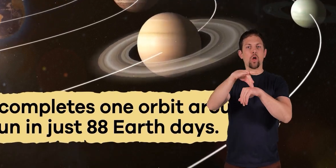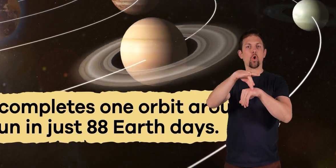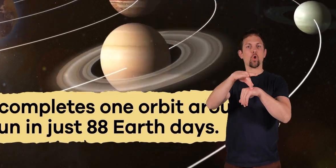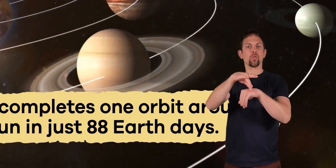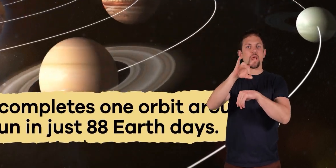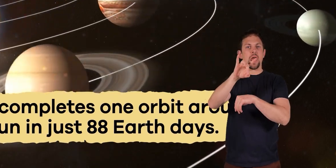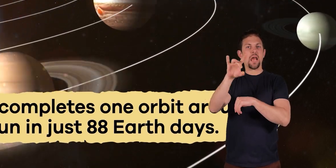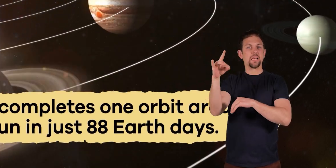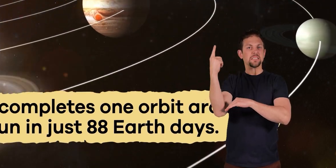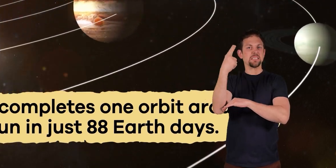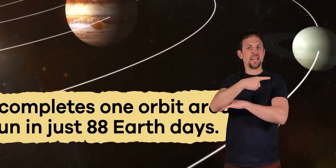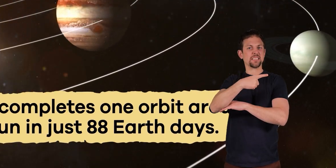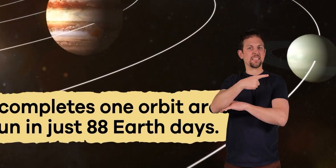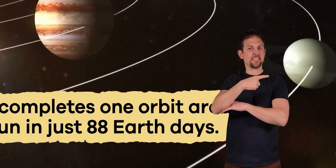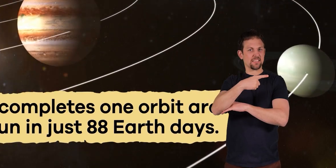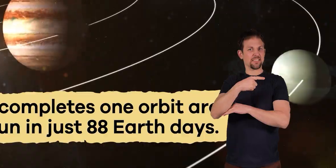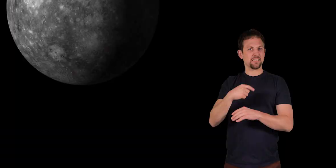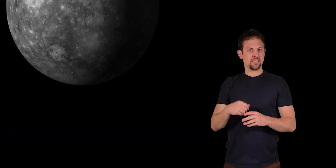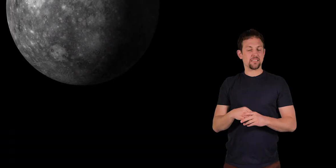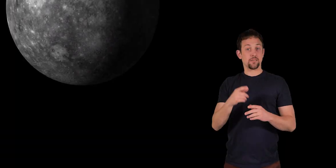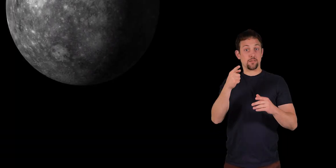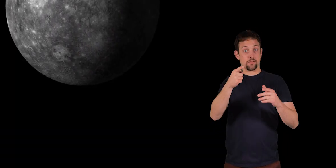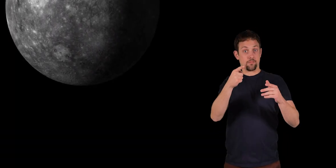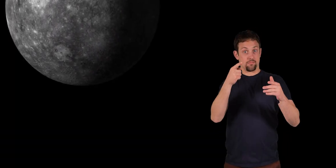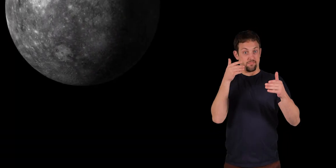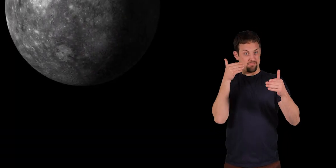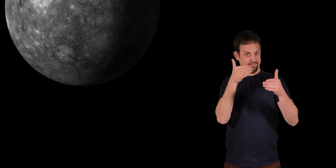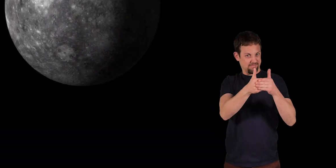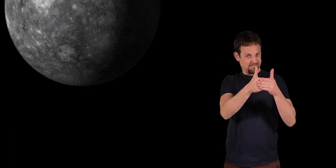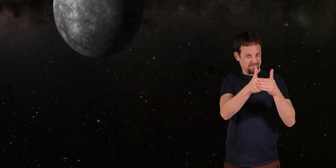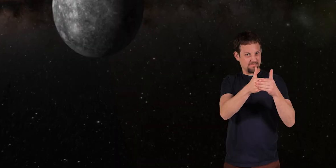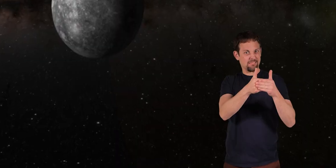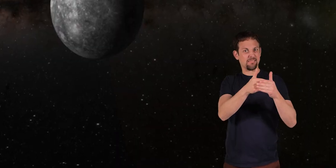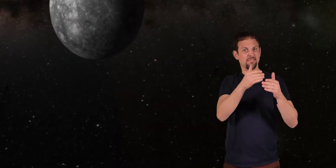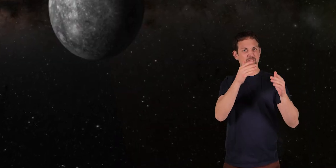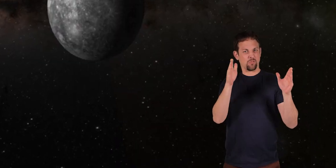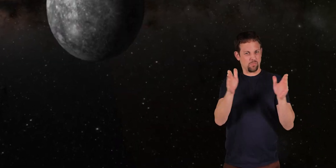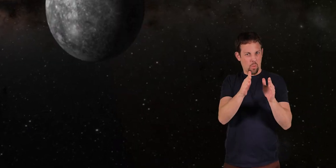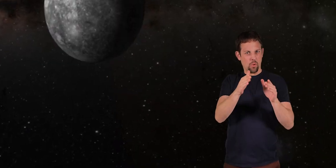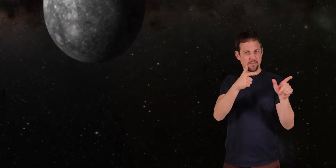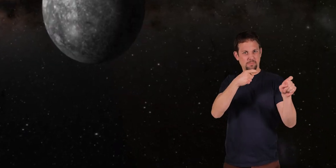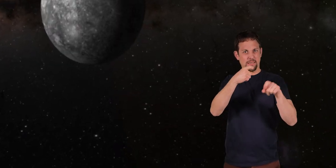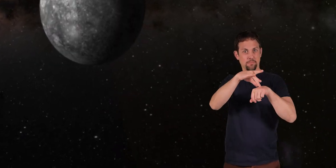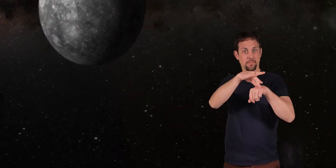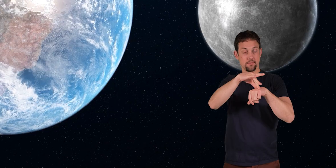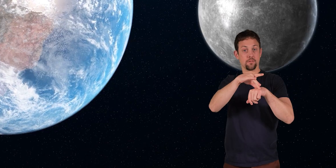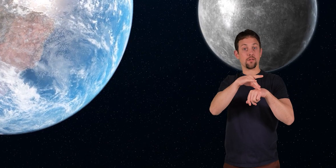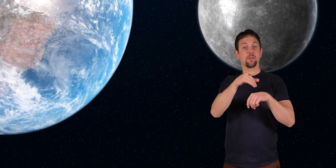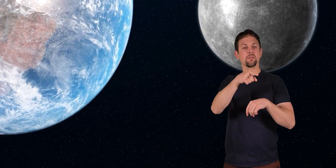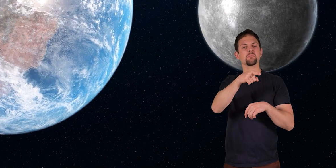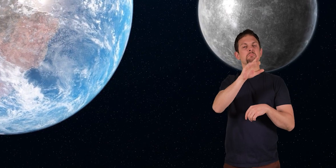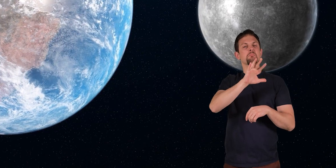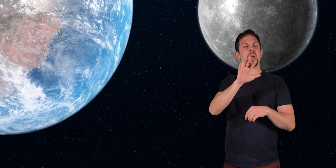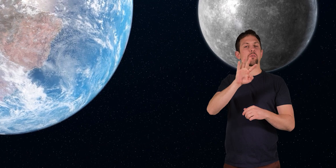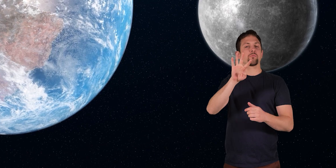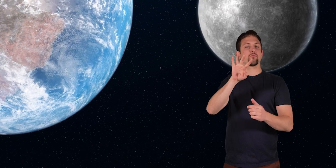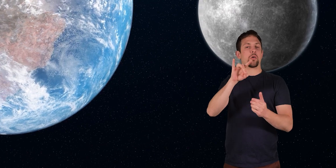Earth days. At its nearest point, this small and speedy planet is about 48 million